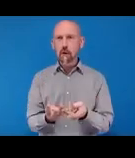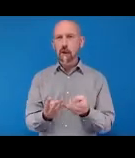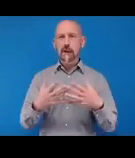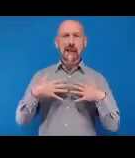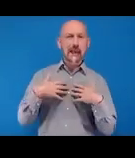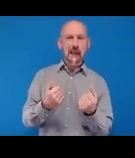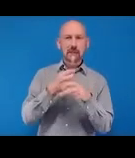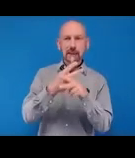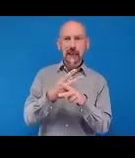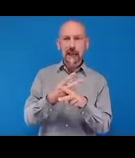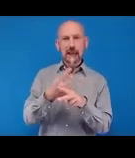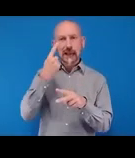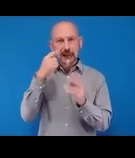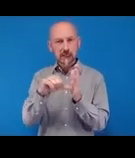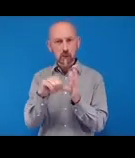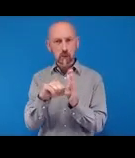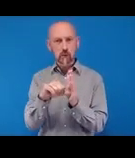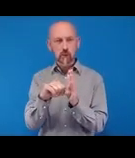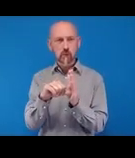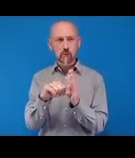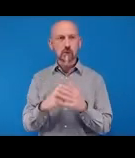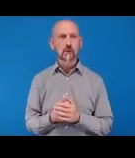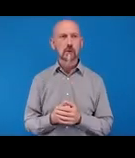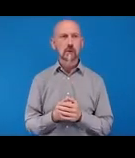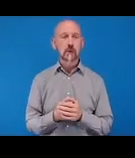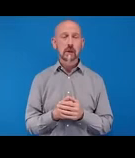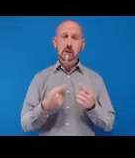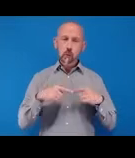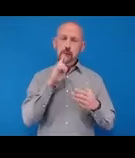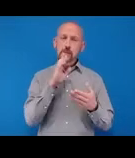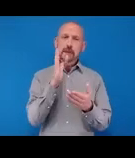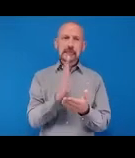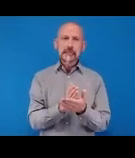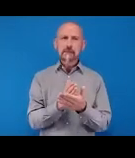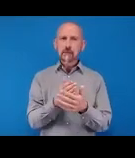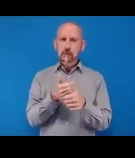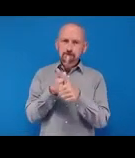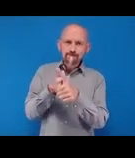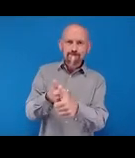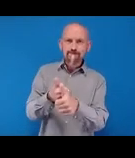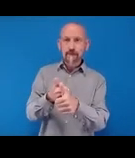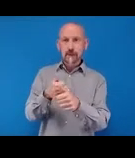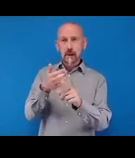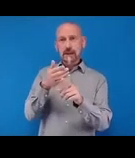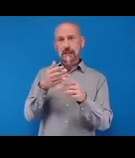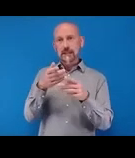the eye issues globally. And we believe addressing avoidable vision loss will help contribute